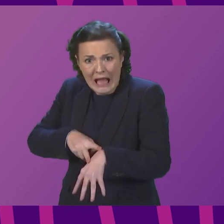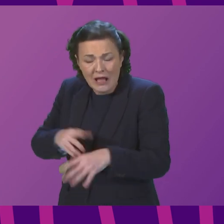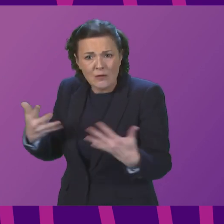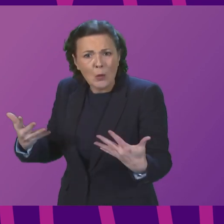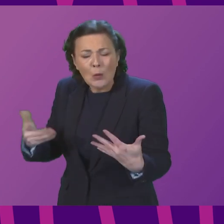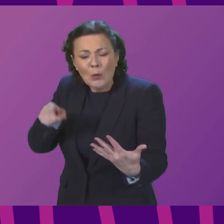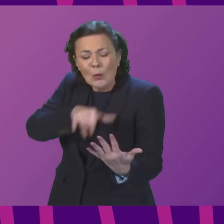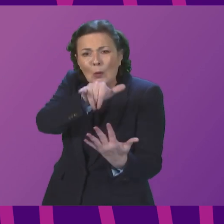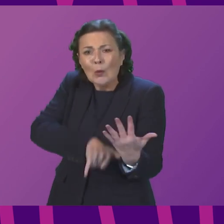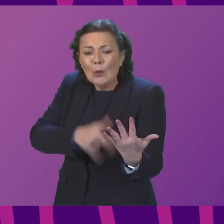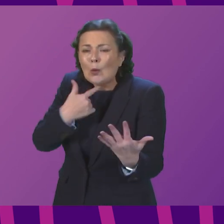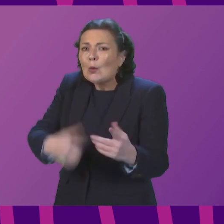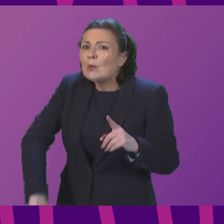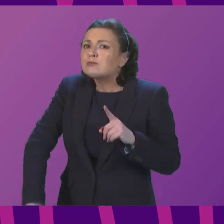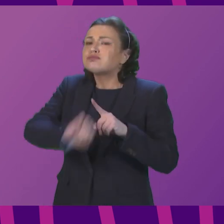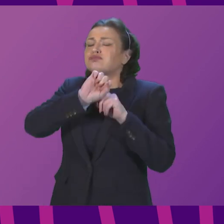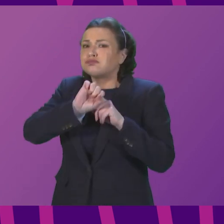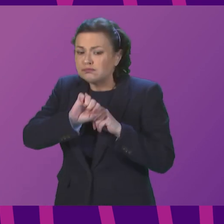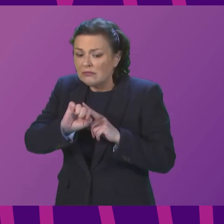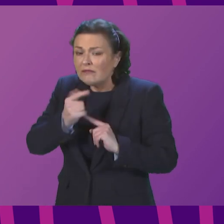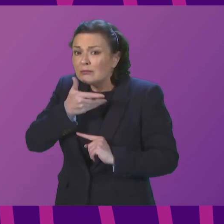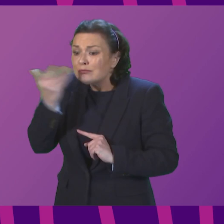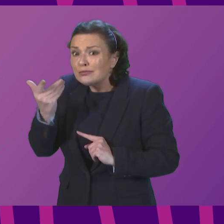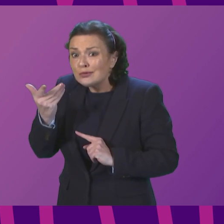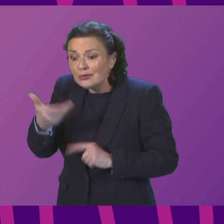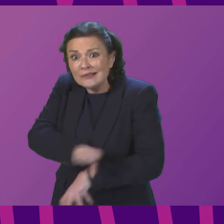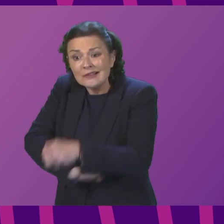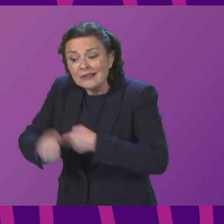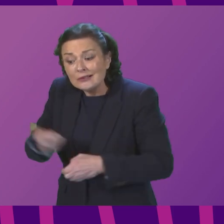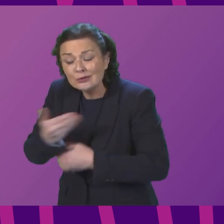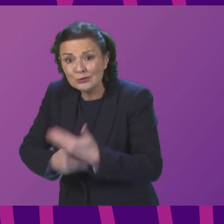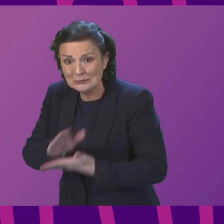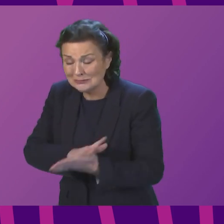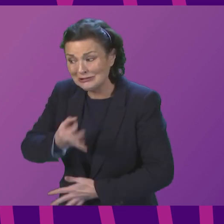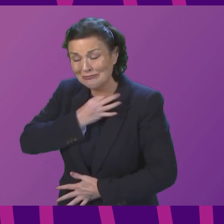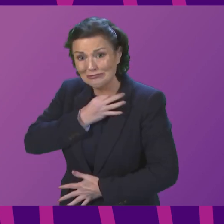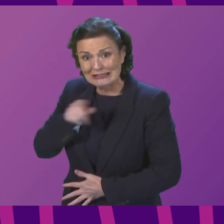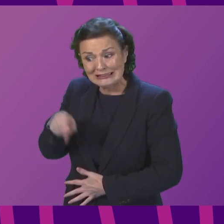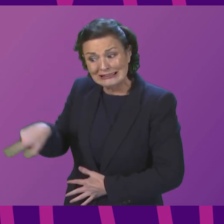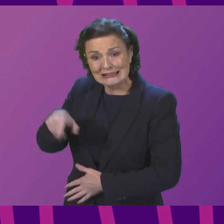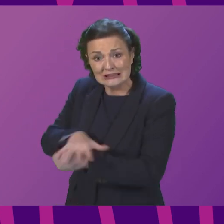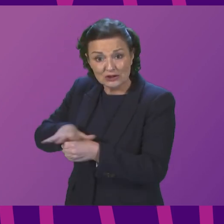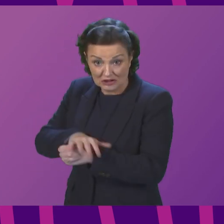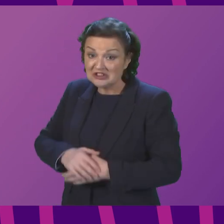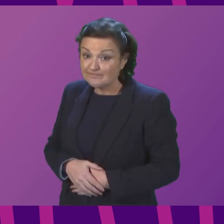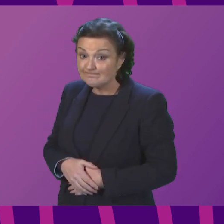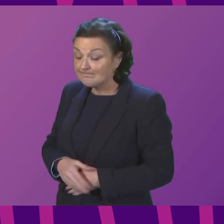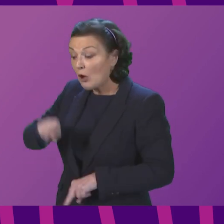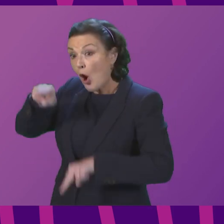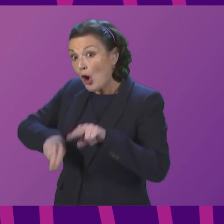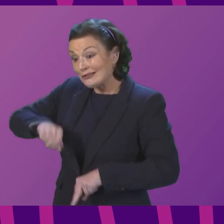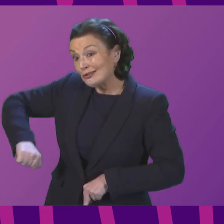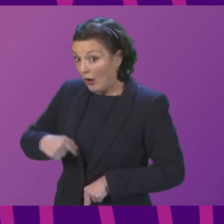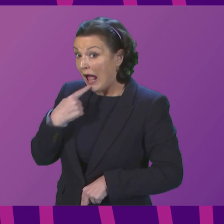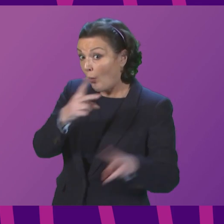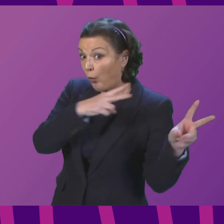clear a lack of action now presents serious risks. Social care staff, according to Audit Scotland, again I quote, are under immense